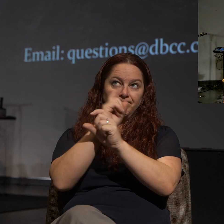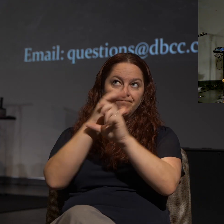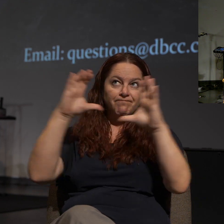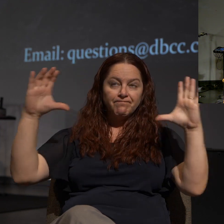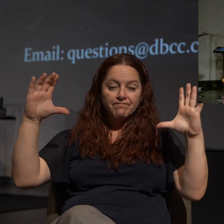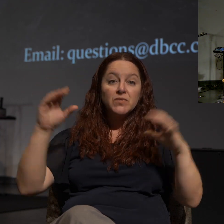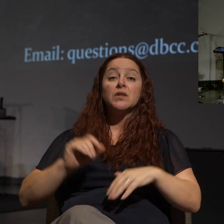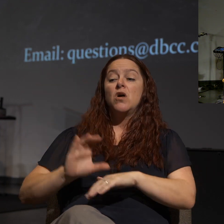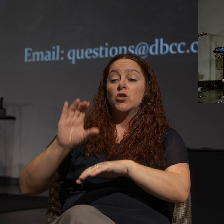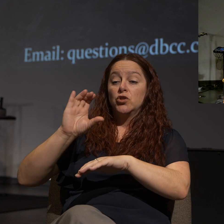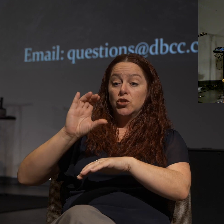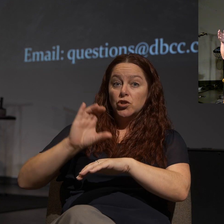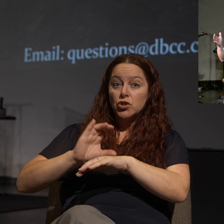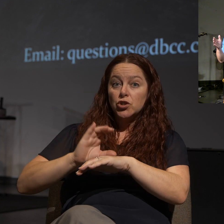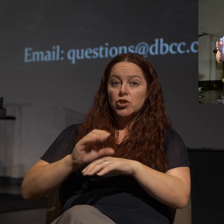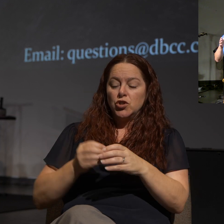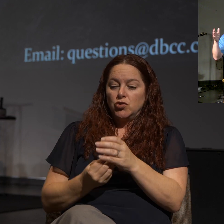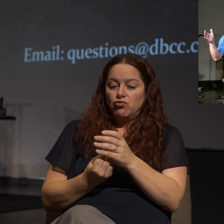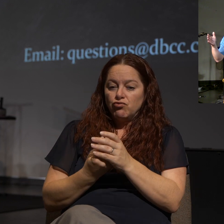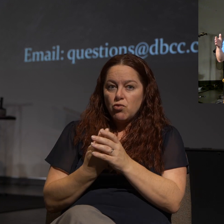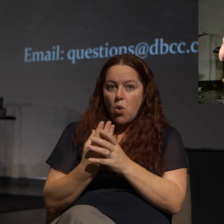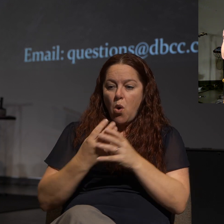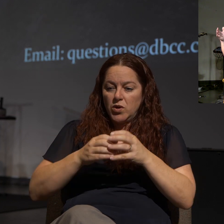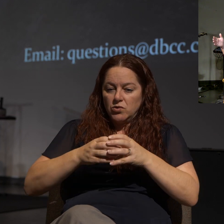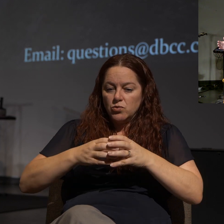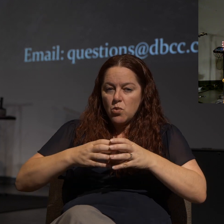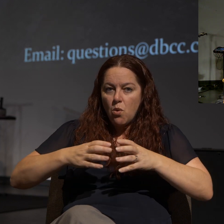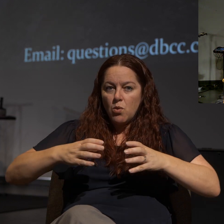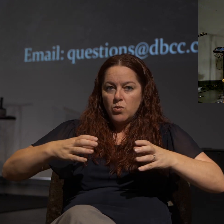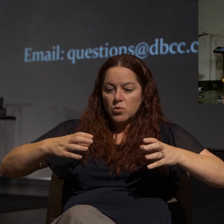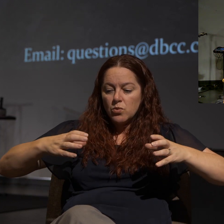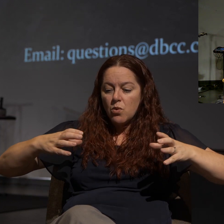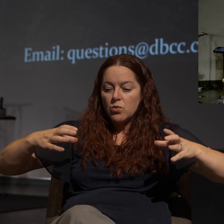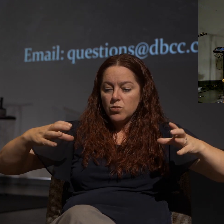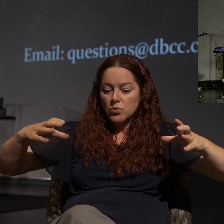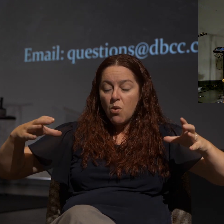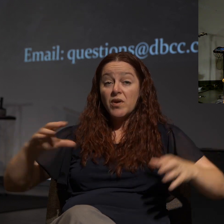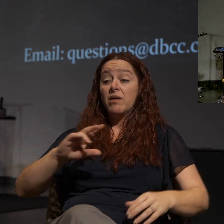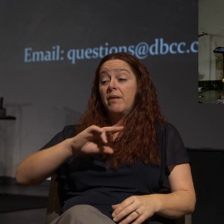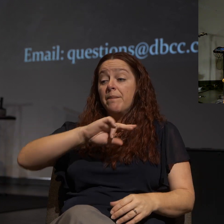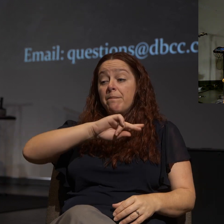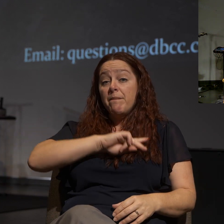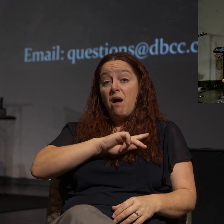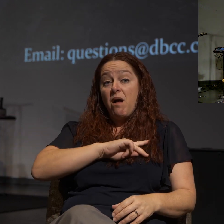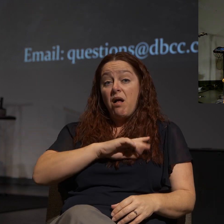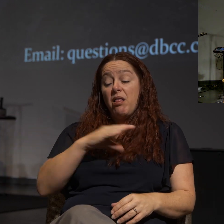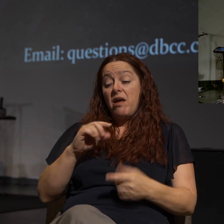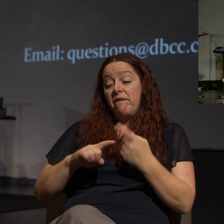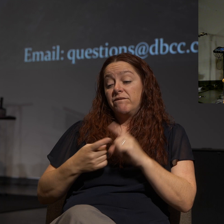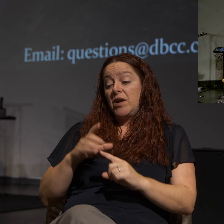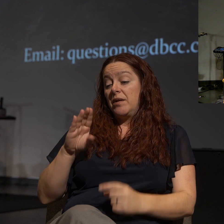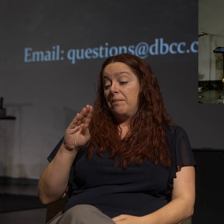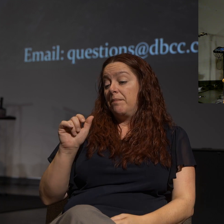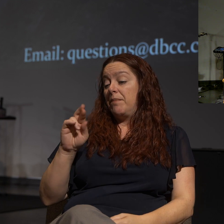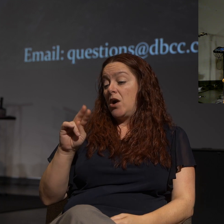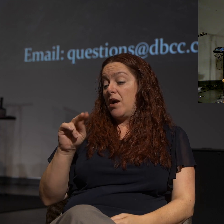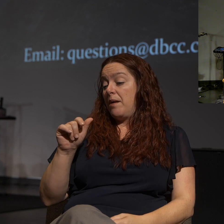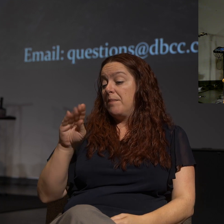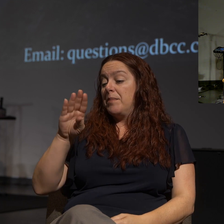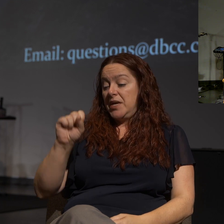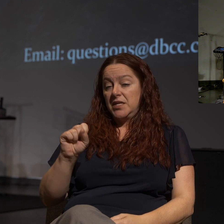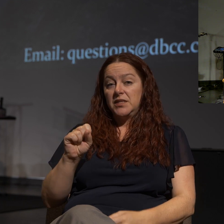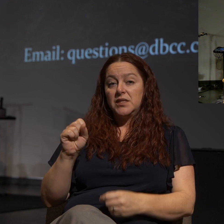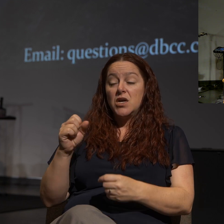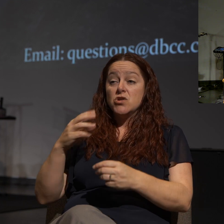The church has been just growing and growing and growing. Paul and his buddy Barnabas have just come back from their